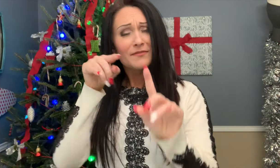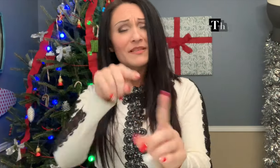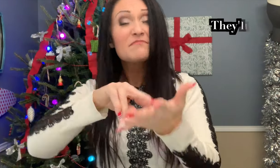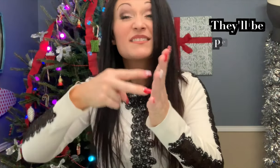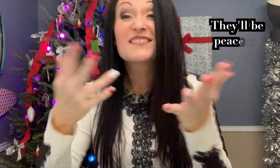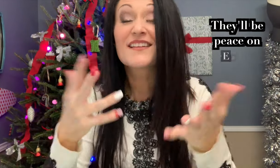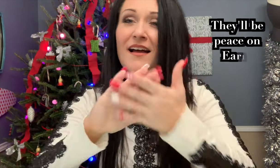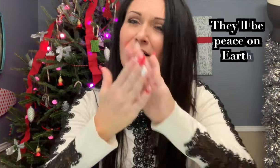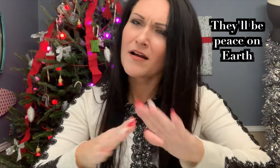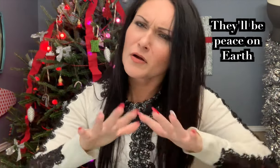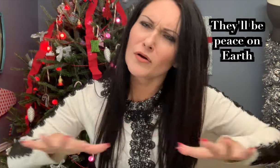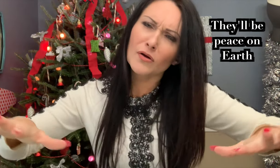be peace on earth.